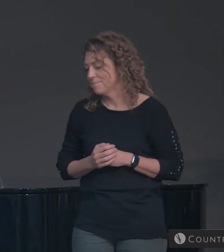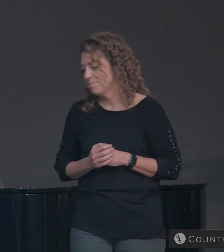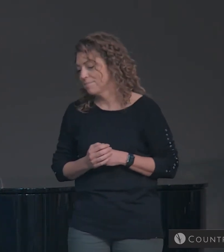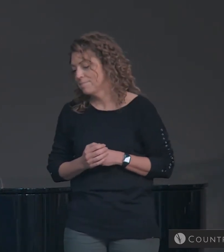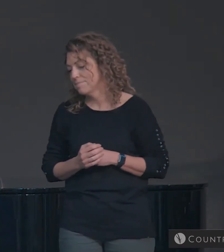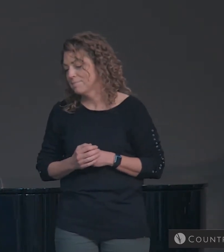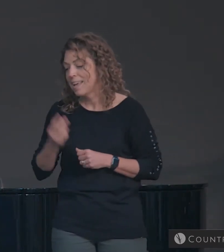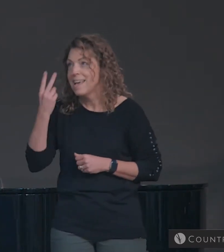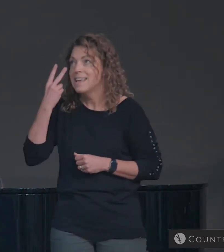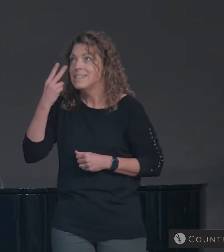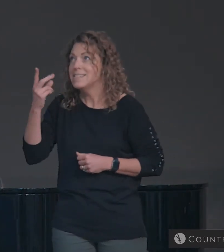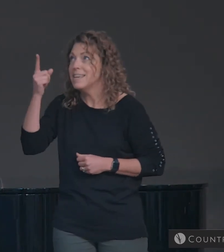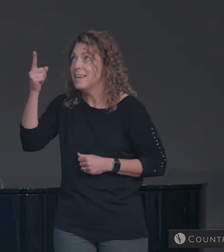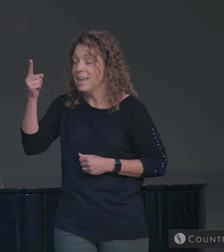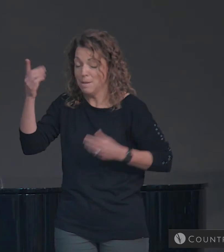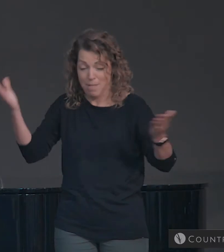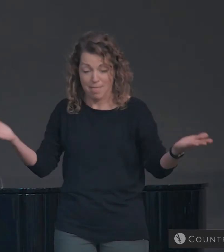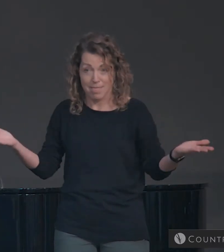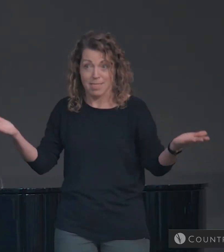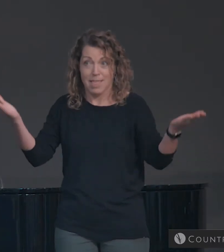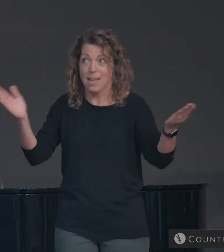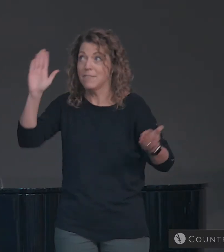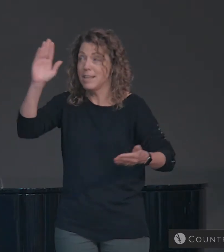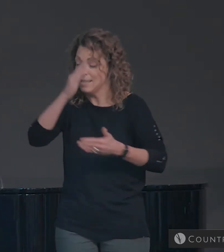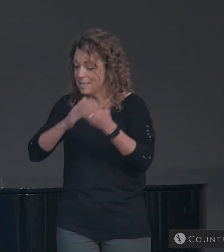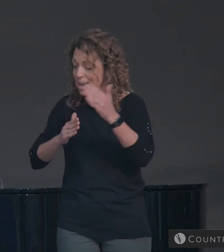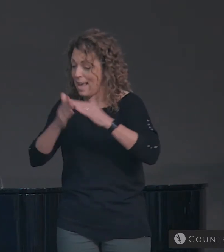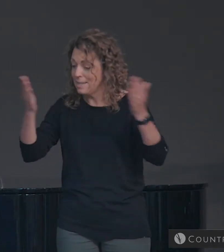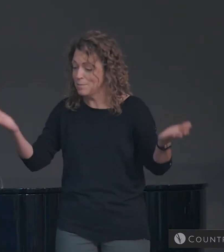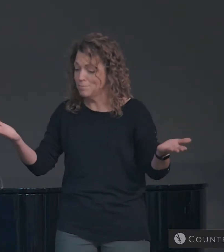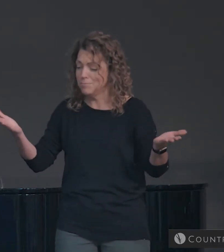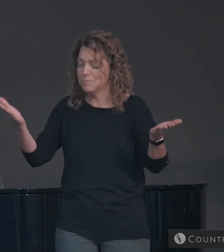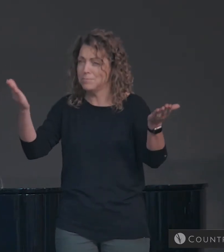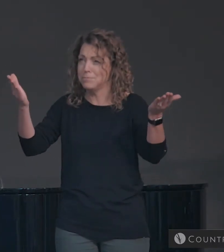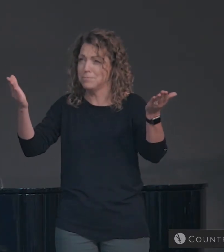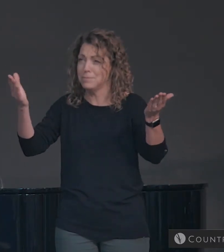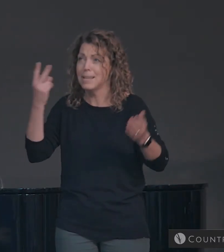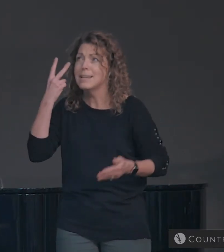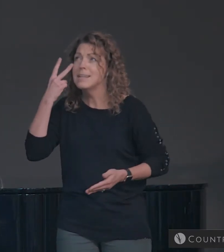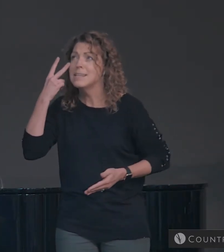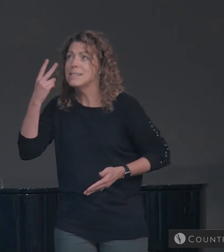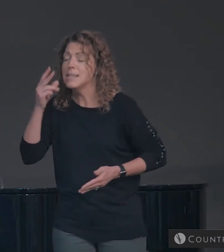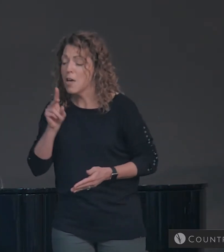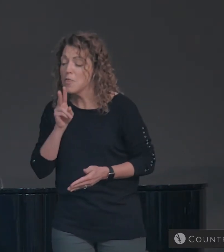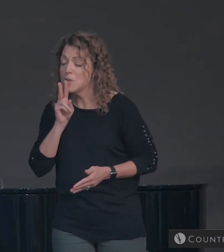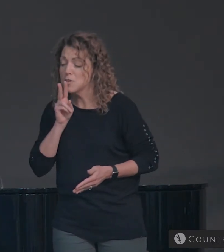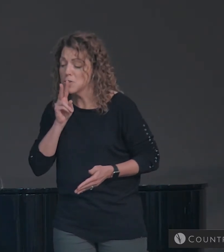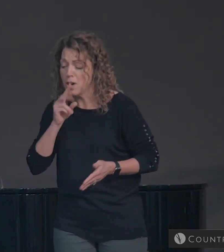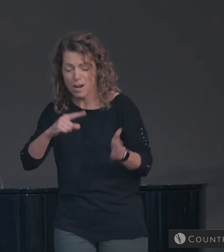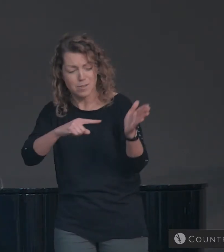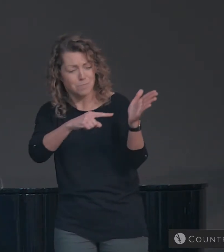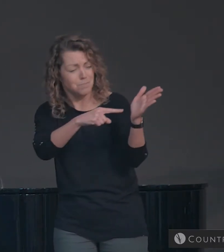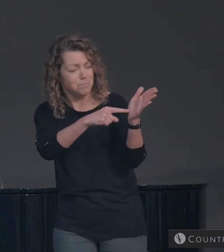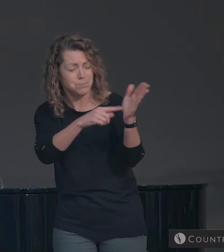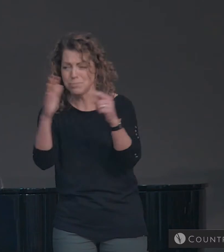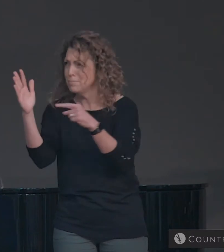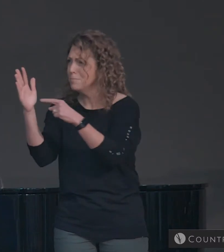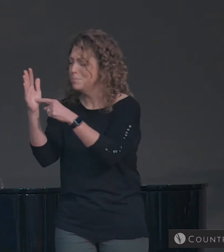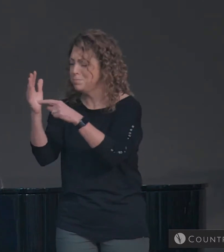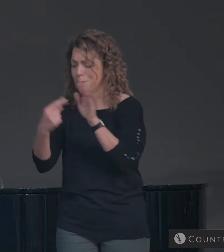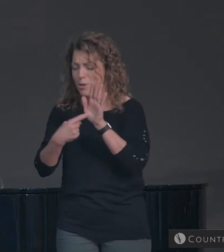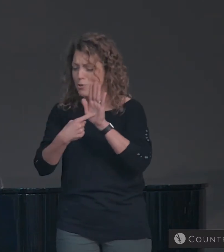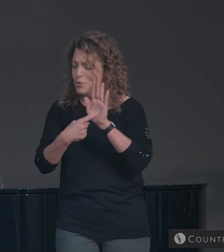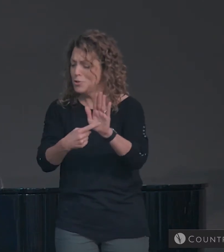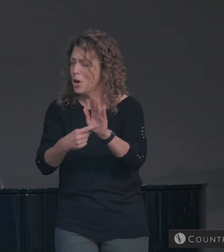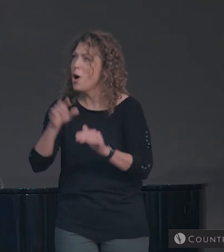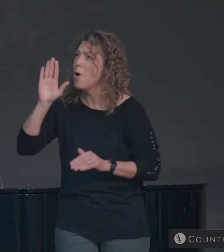See Him lift His hands above. See the scars of His